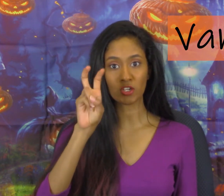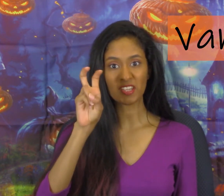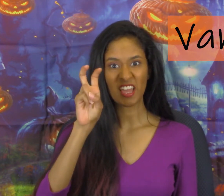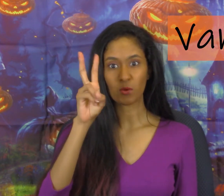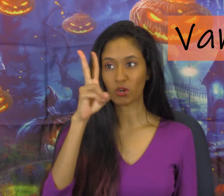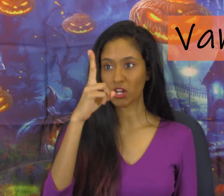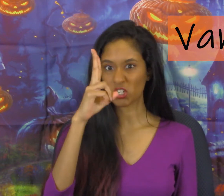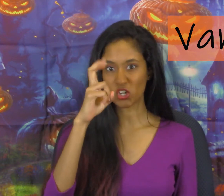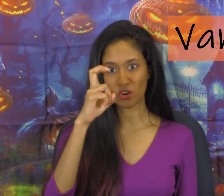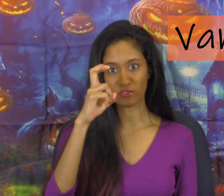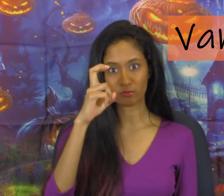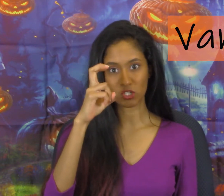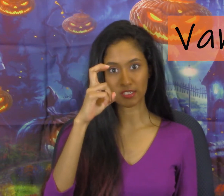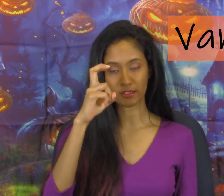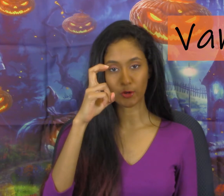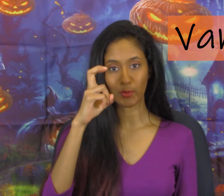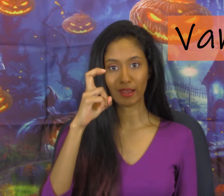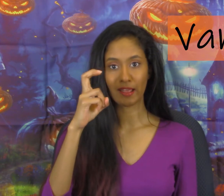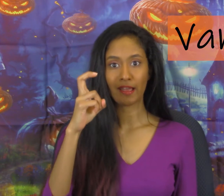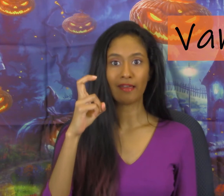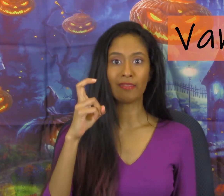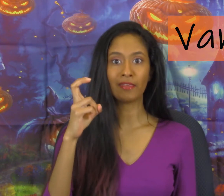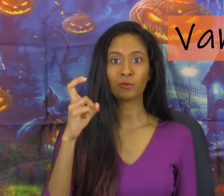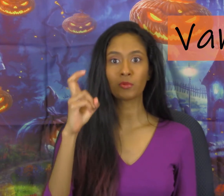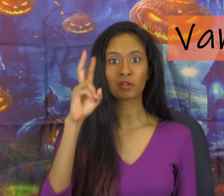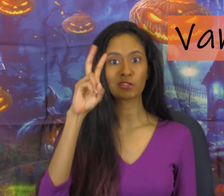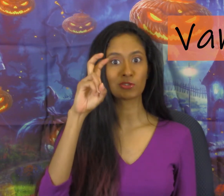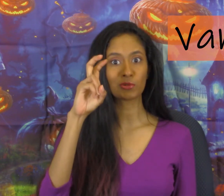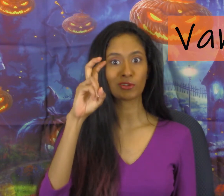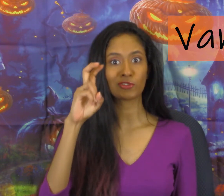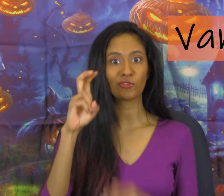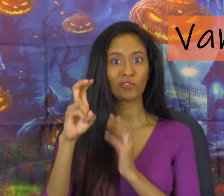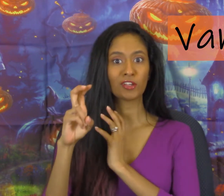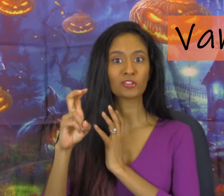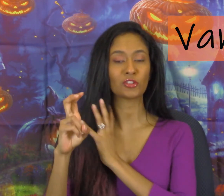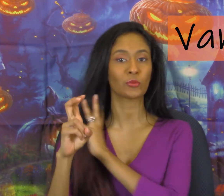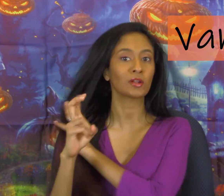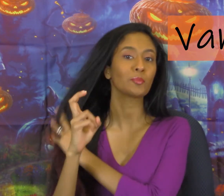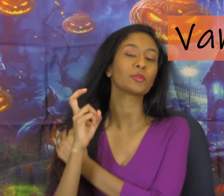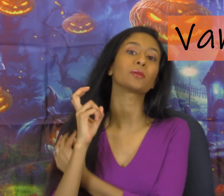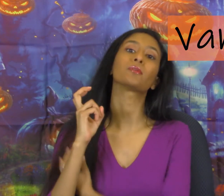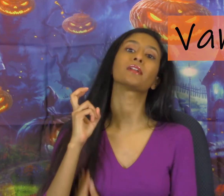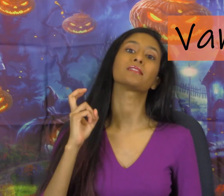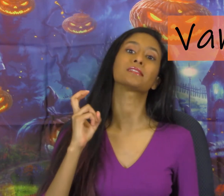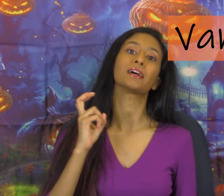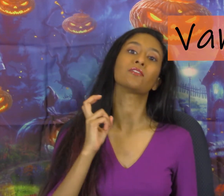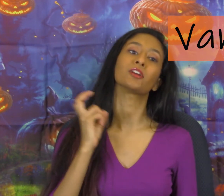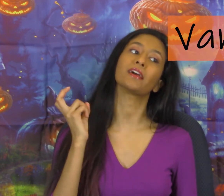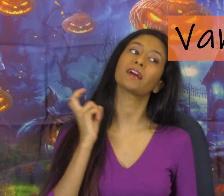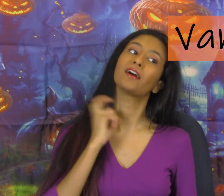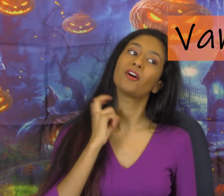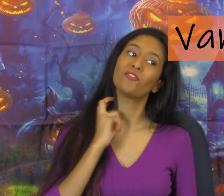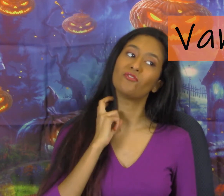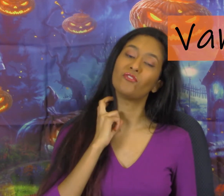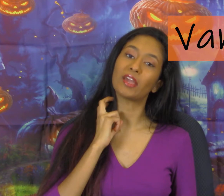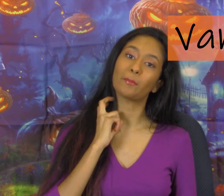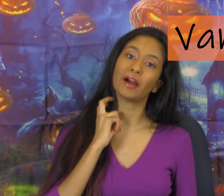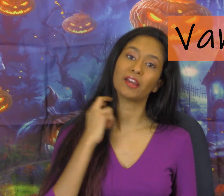and we're going to curve them just a little bit and then we're going to do with our two fingers and we're going to put them right on the side of our neck vampire